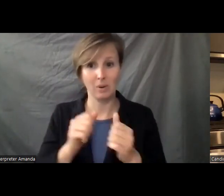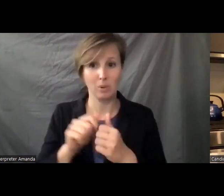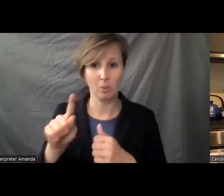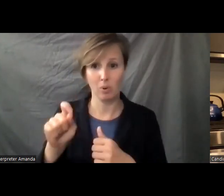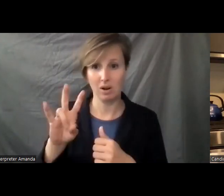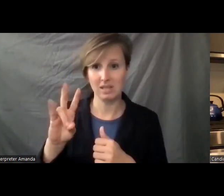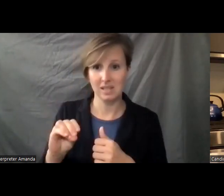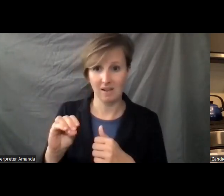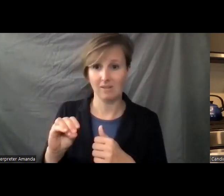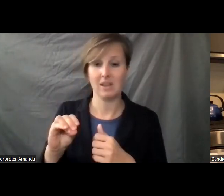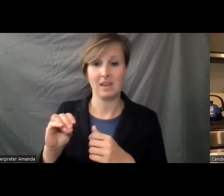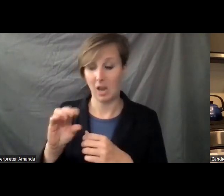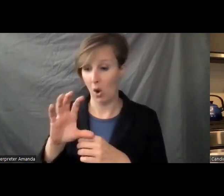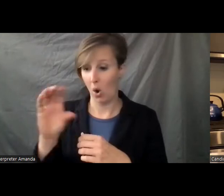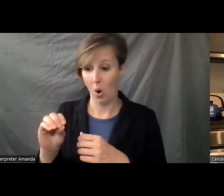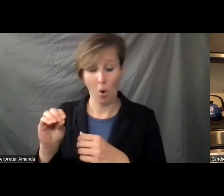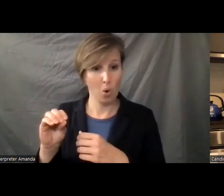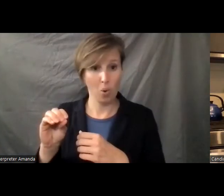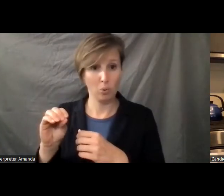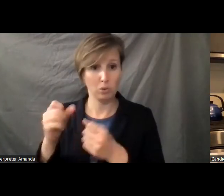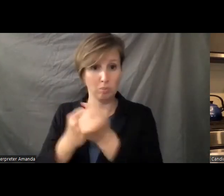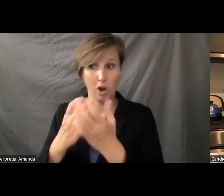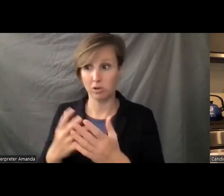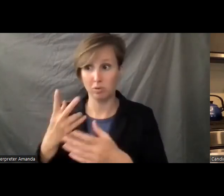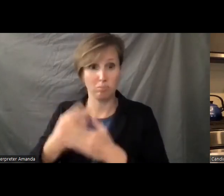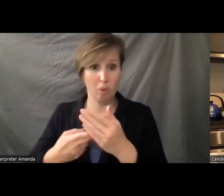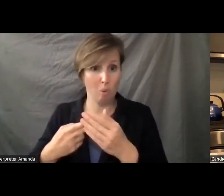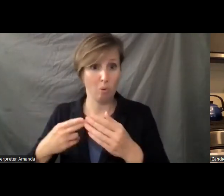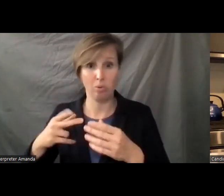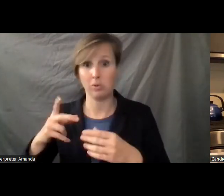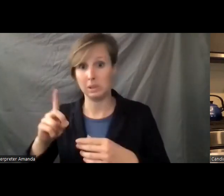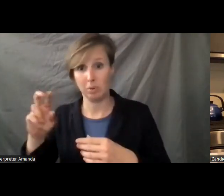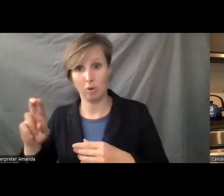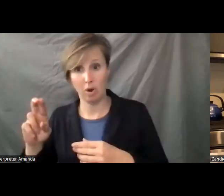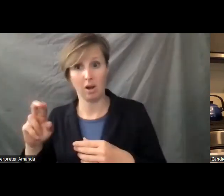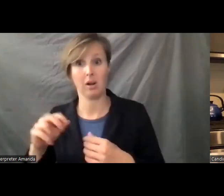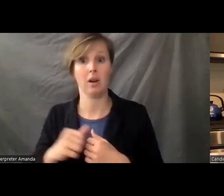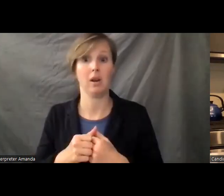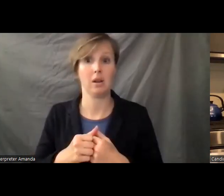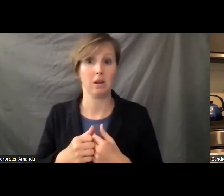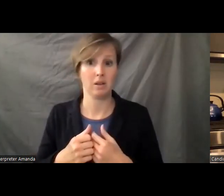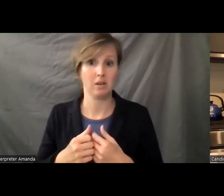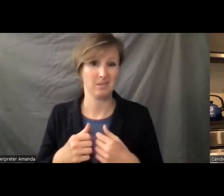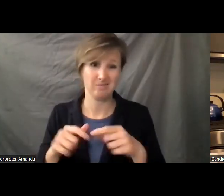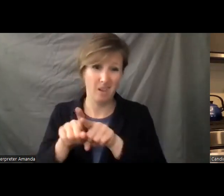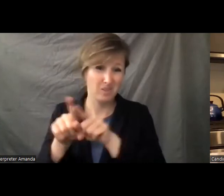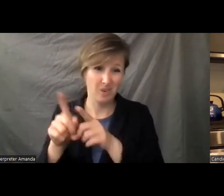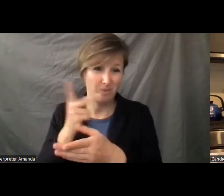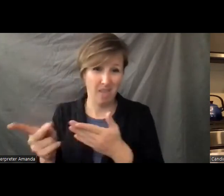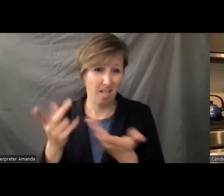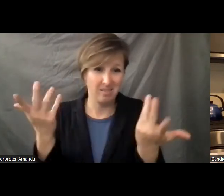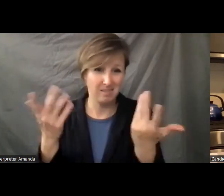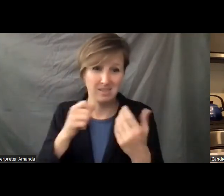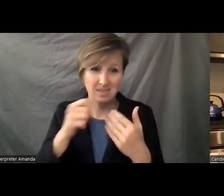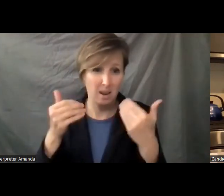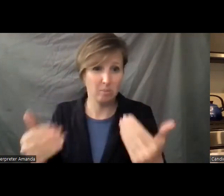bipartisan co-sponsors and companion bipartisan legislation in the Senate has also failed to move. So